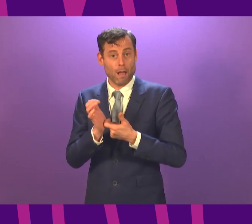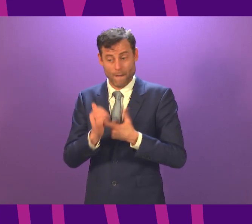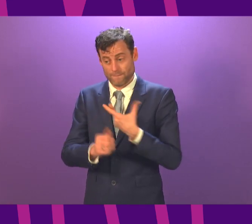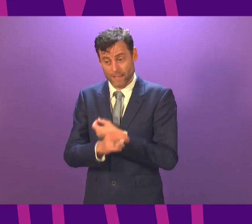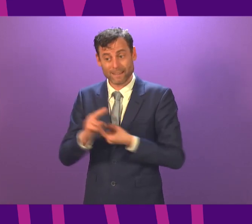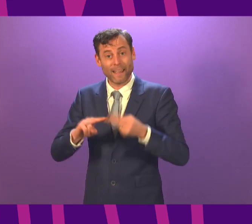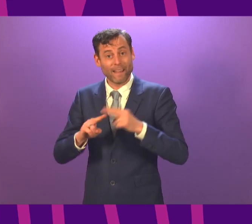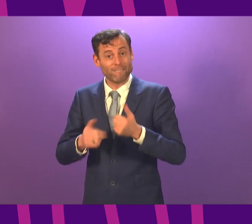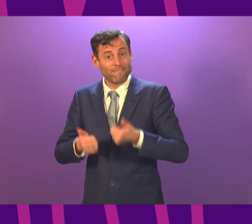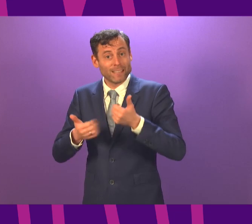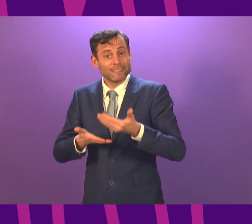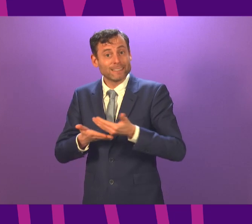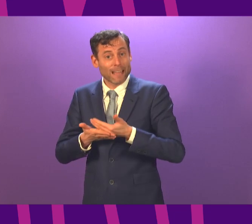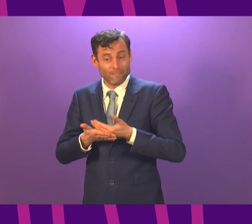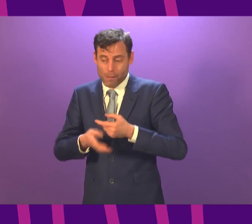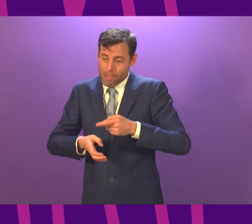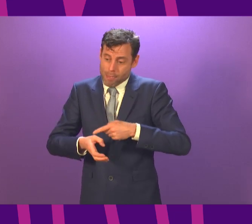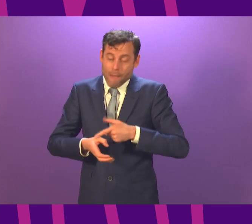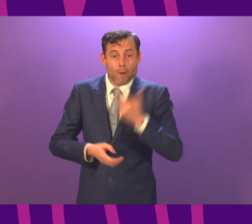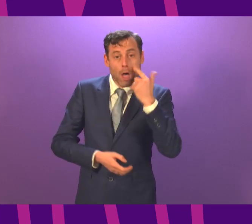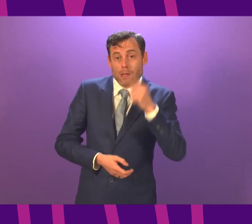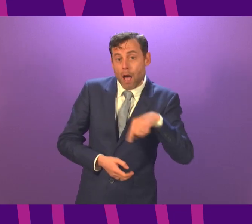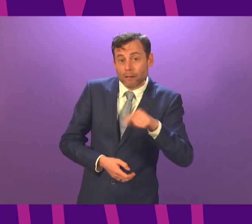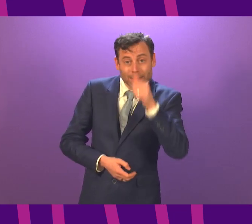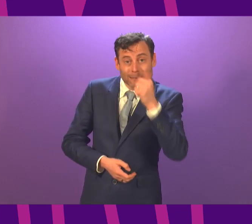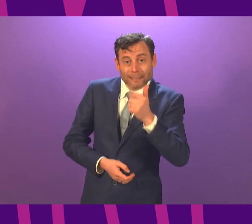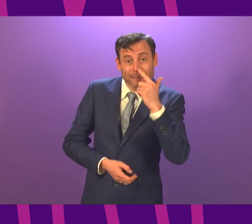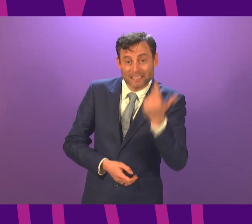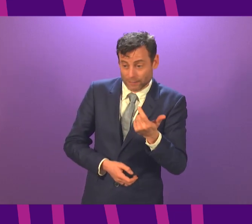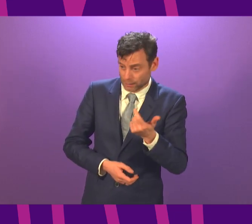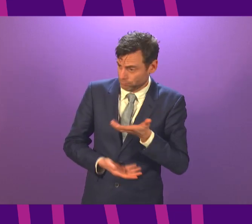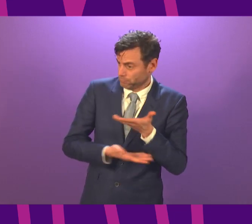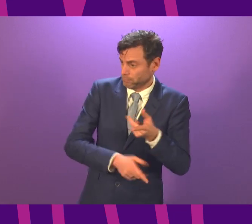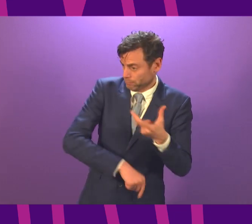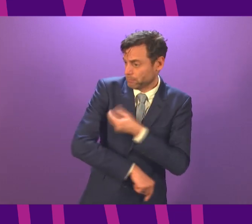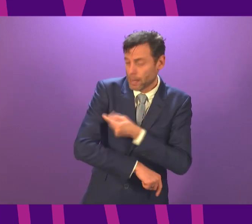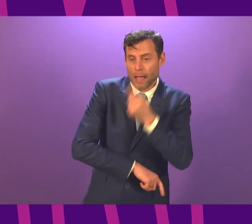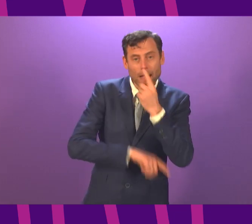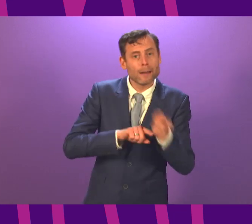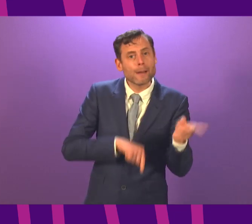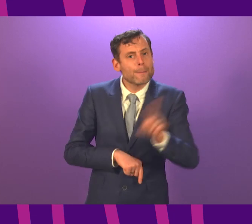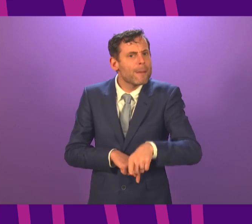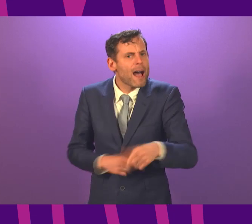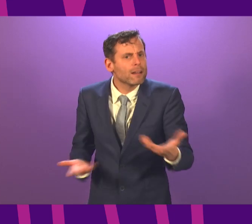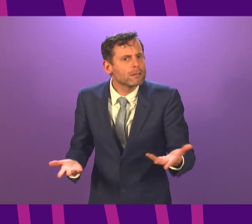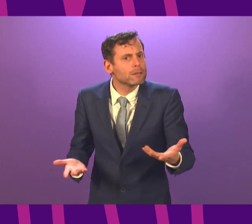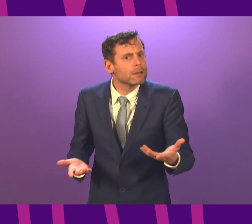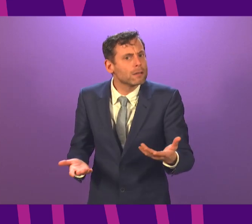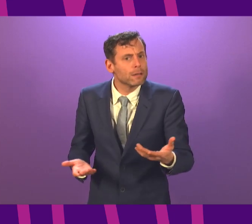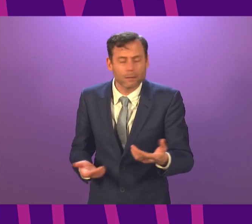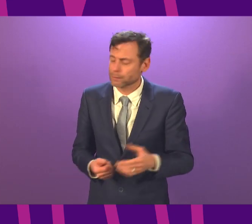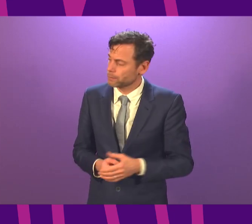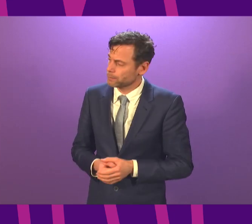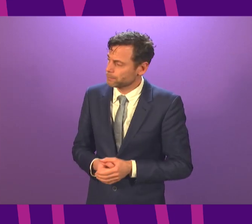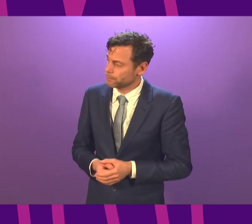year olds that those students who are currently missing out on key face-to-face teaching in advance of that vital qualifying